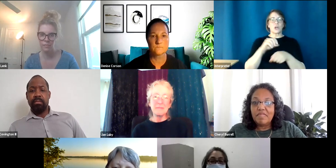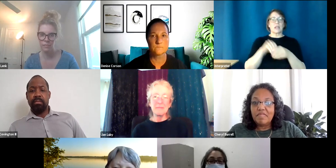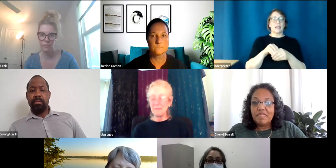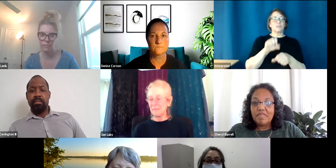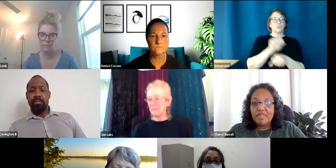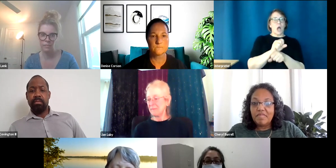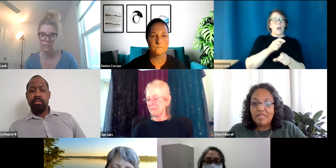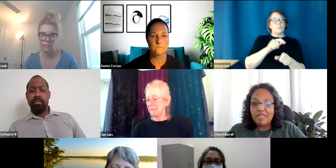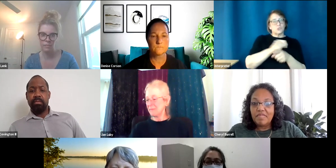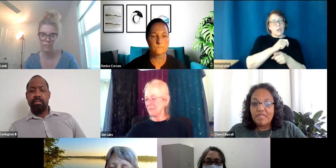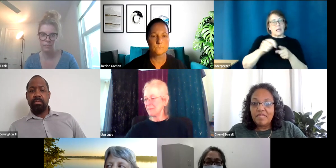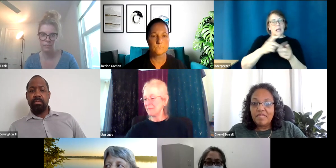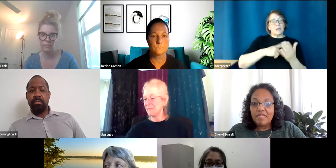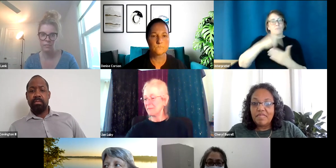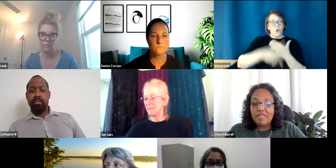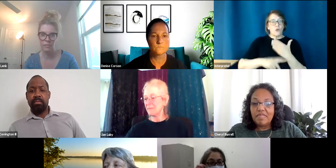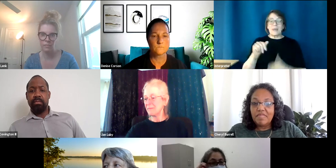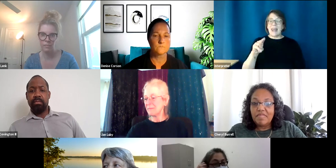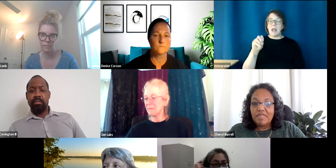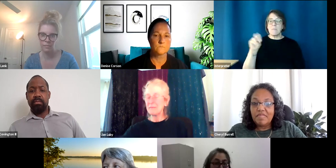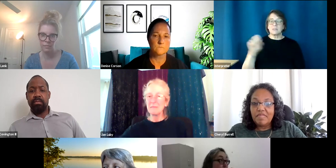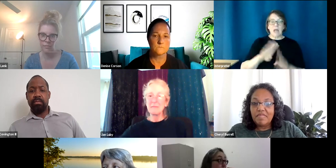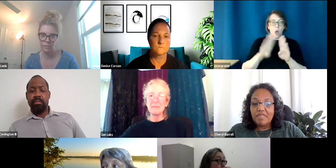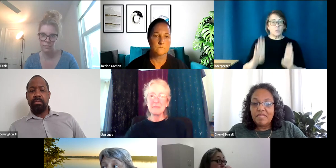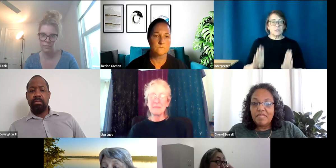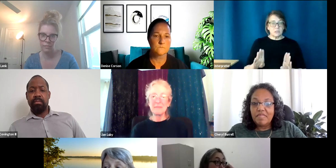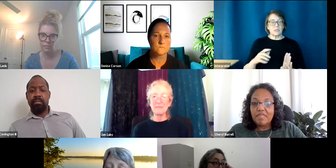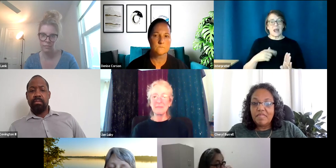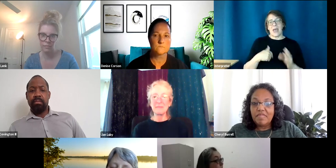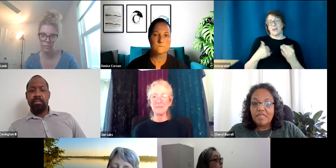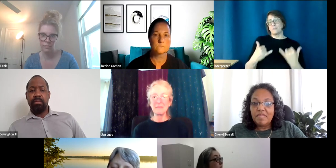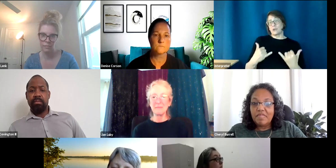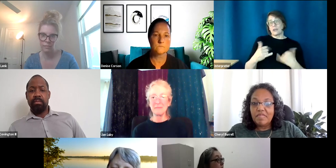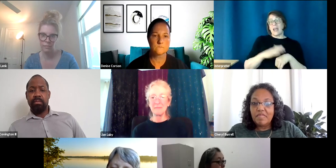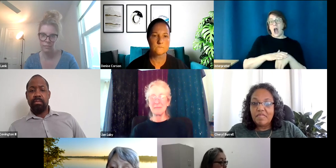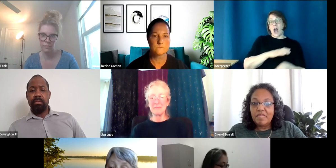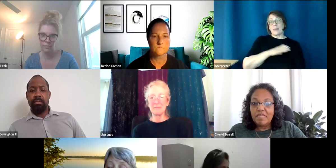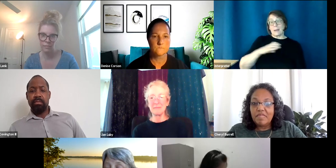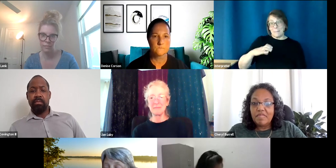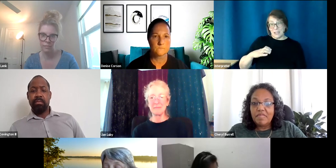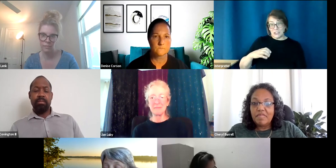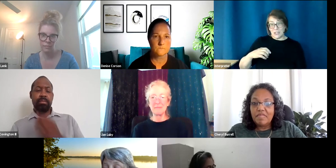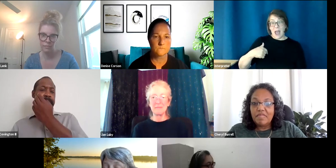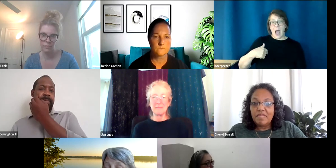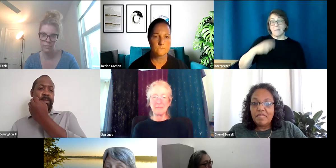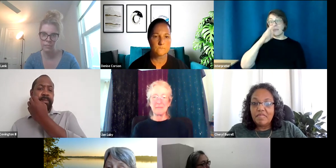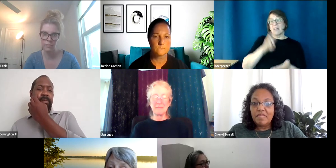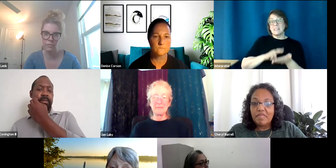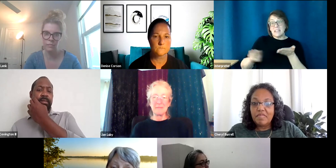program at Amos House and I'm currently on the commission and I'm the secretary of the